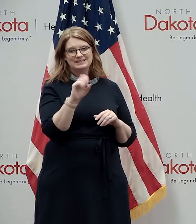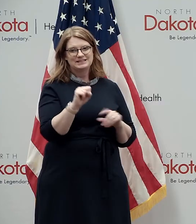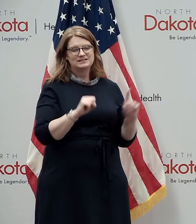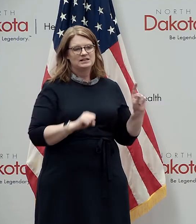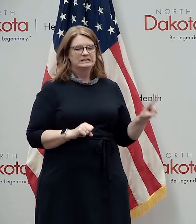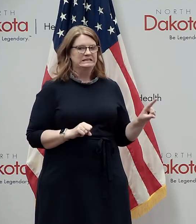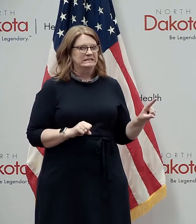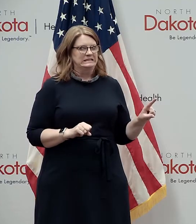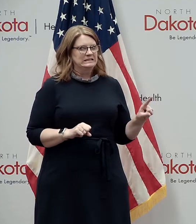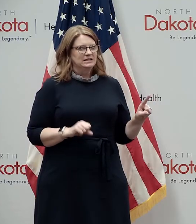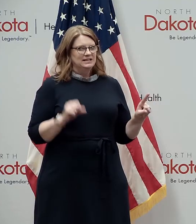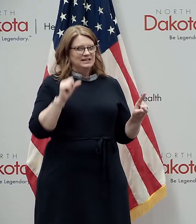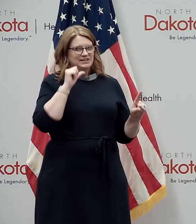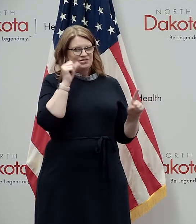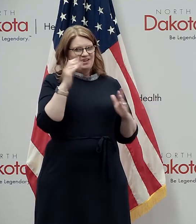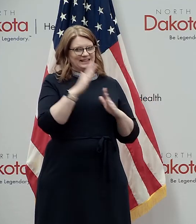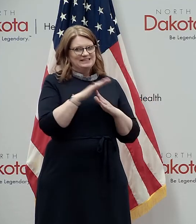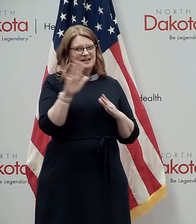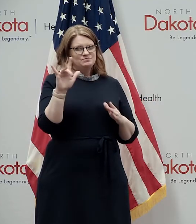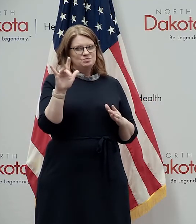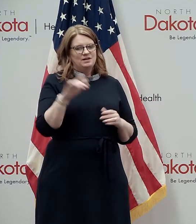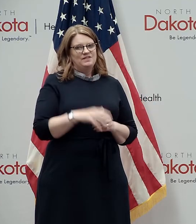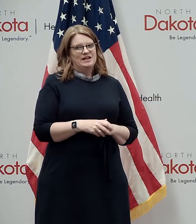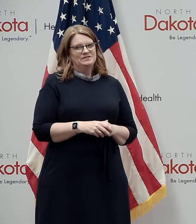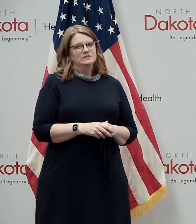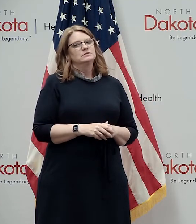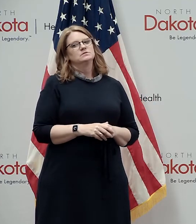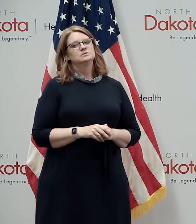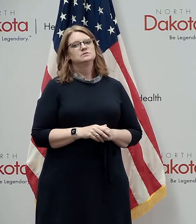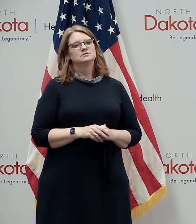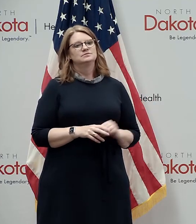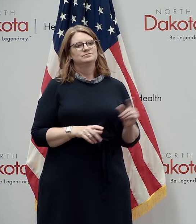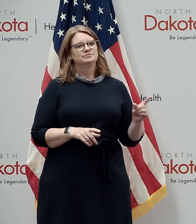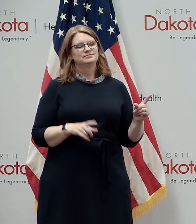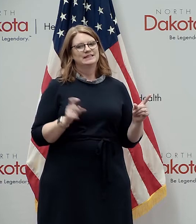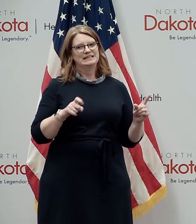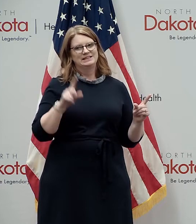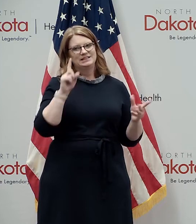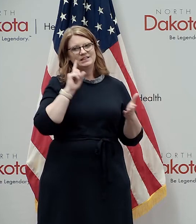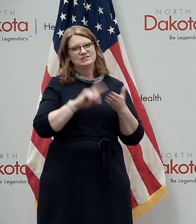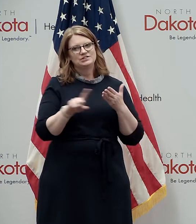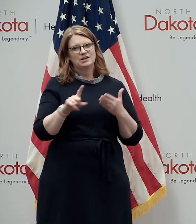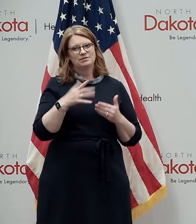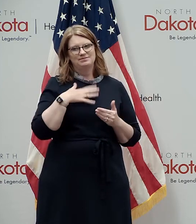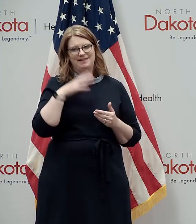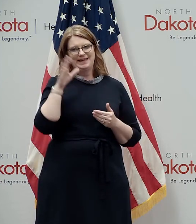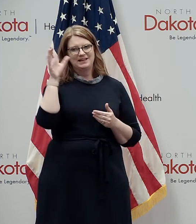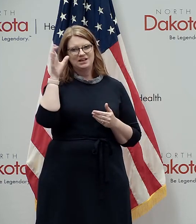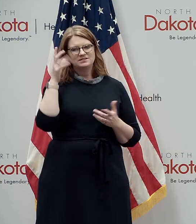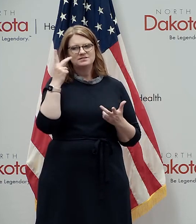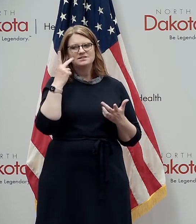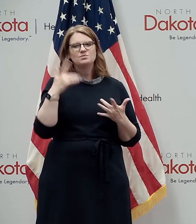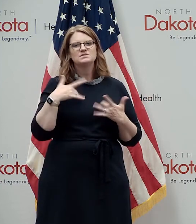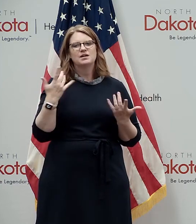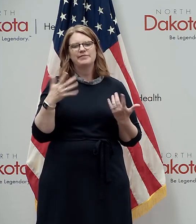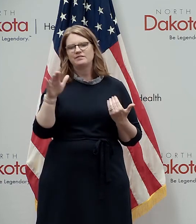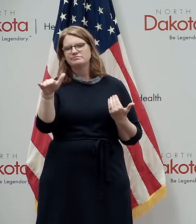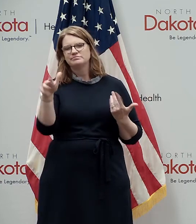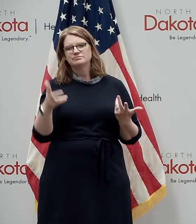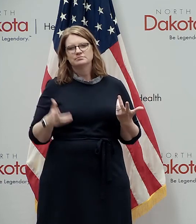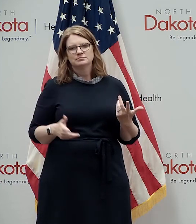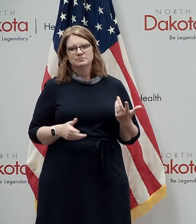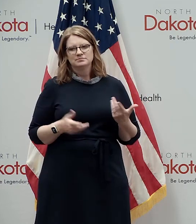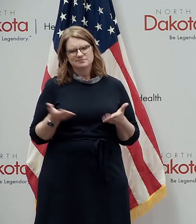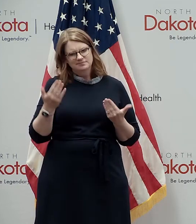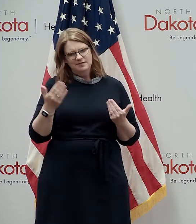not in the top 25 and i probably should uh check with my cousins on that see what's up on that see if we can get them in there